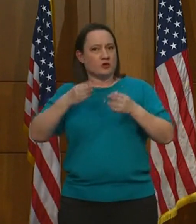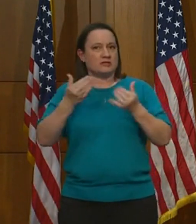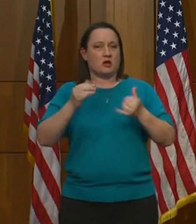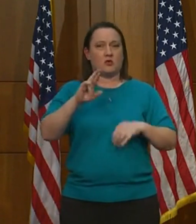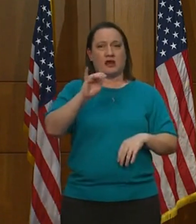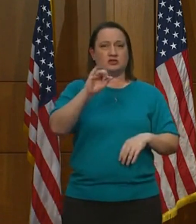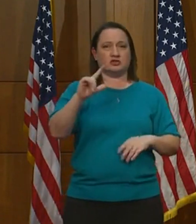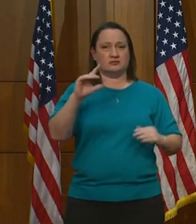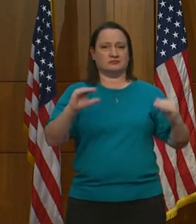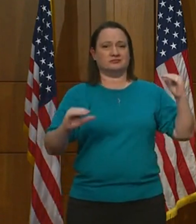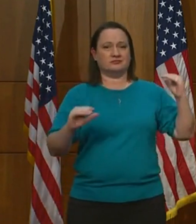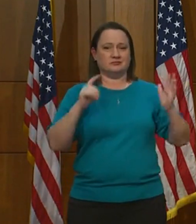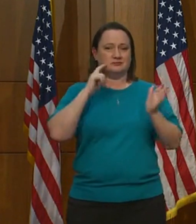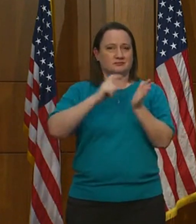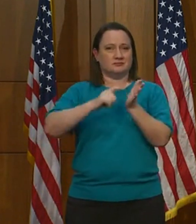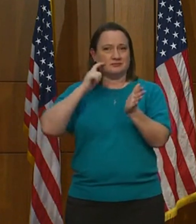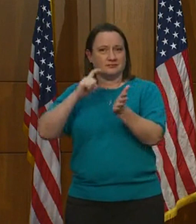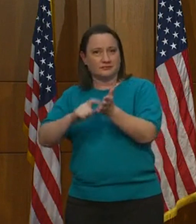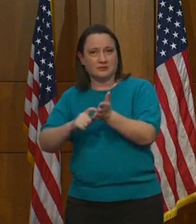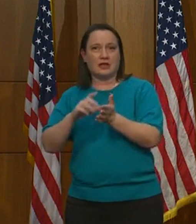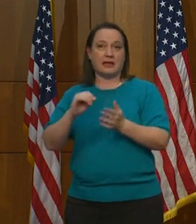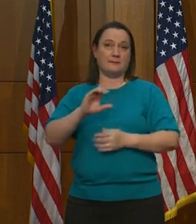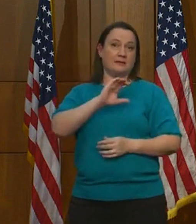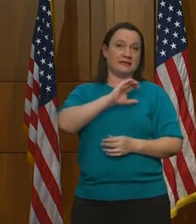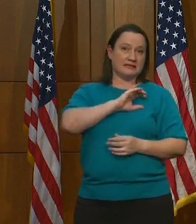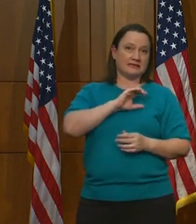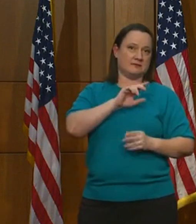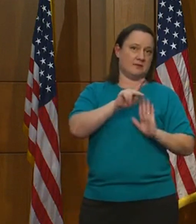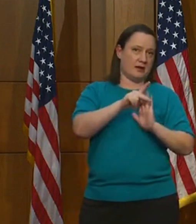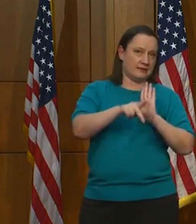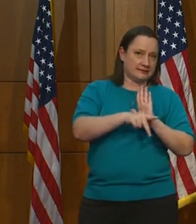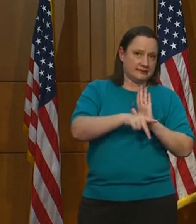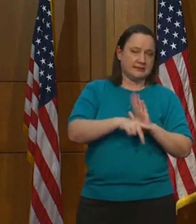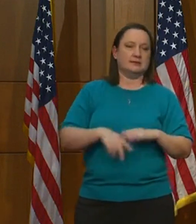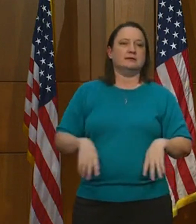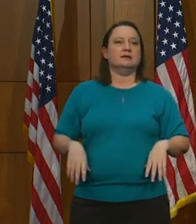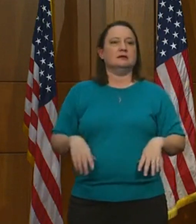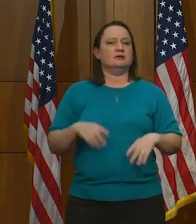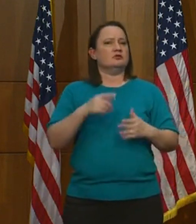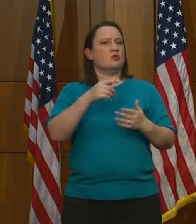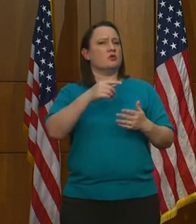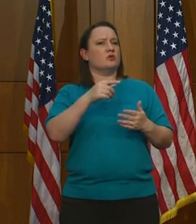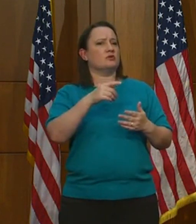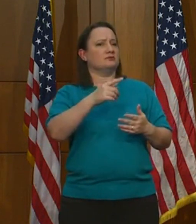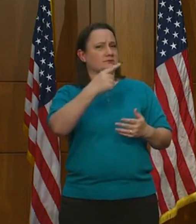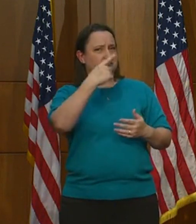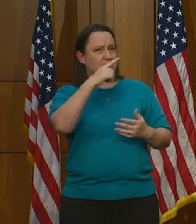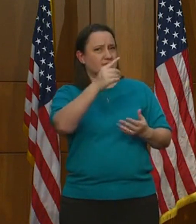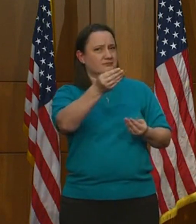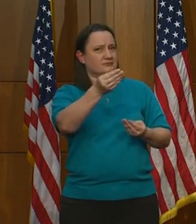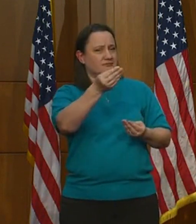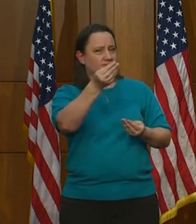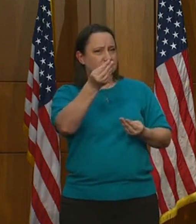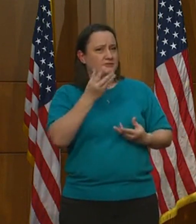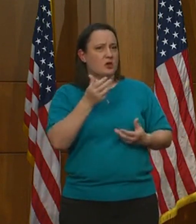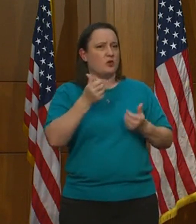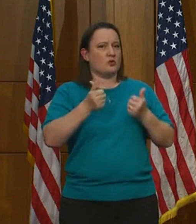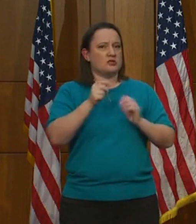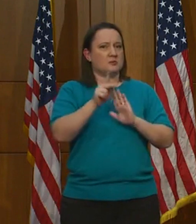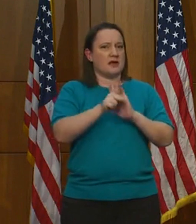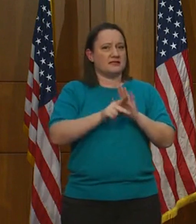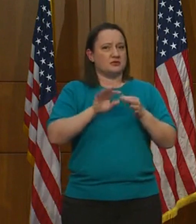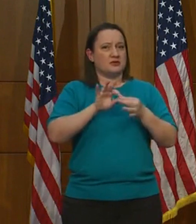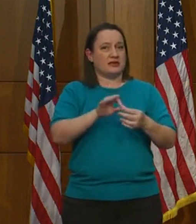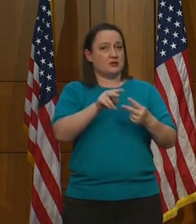And I'm wondering if you could tell me, you know, what specific policies related to that you have either proposed or supported leading into